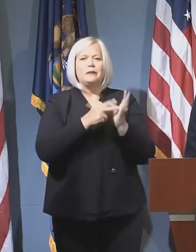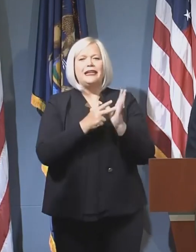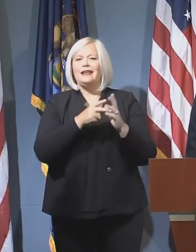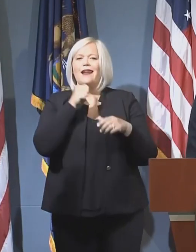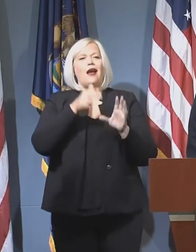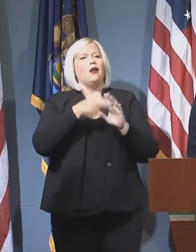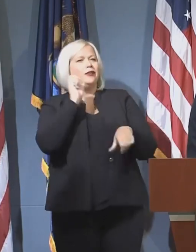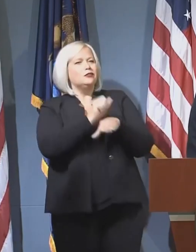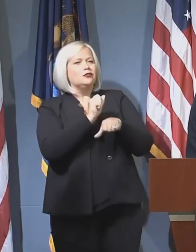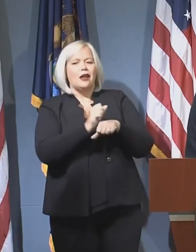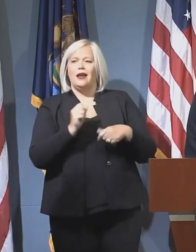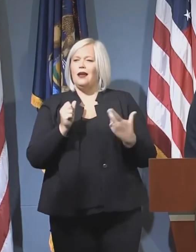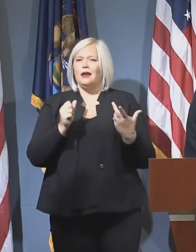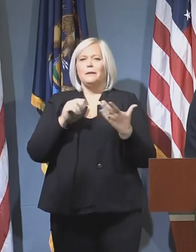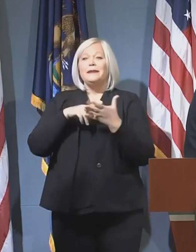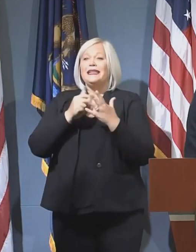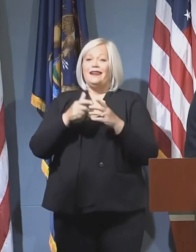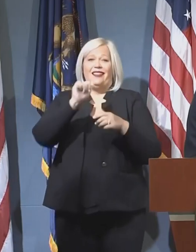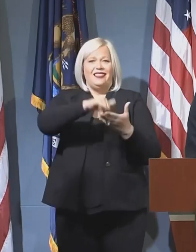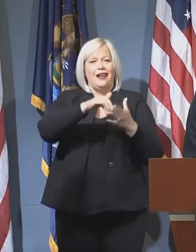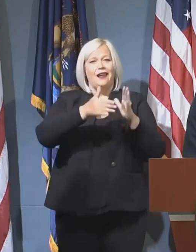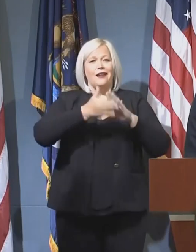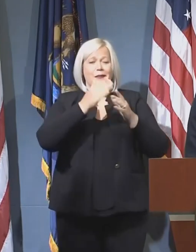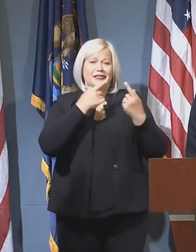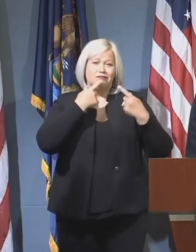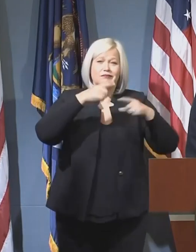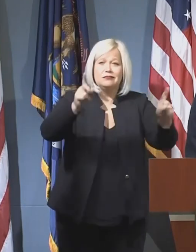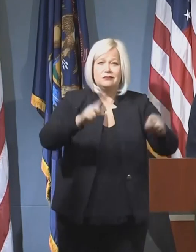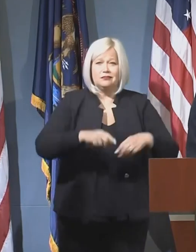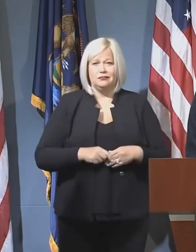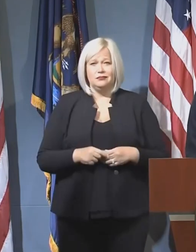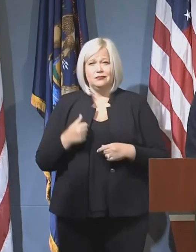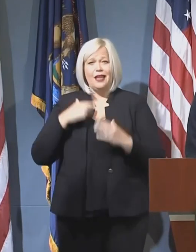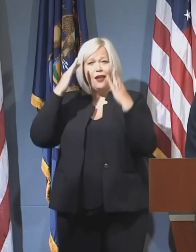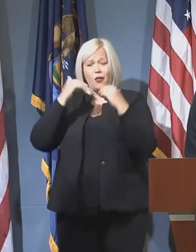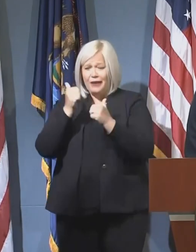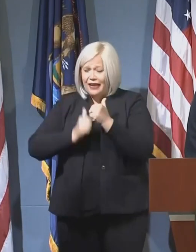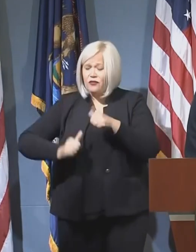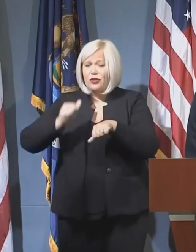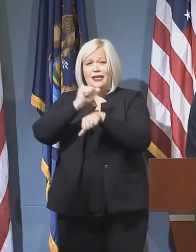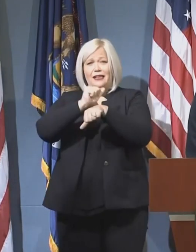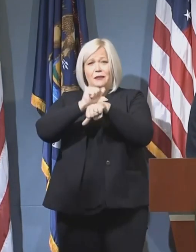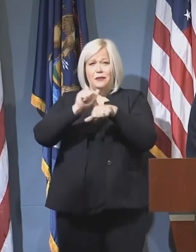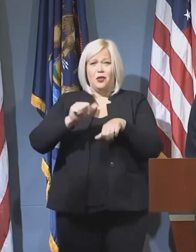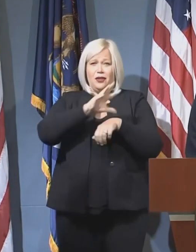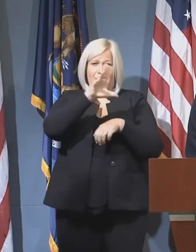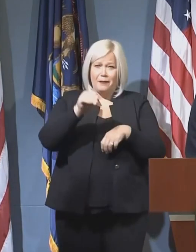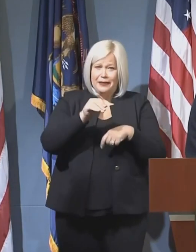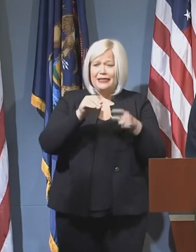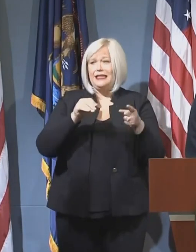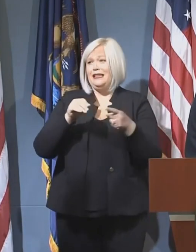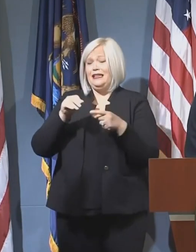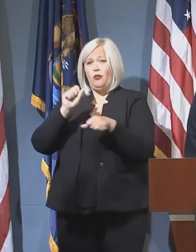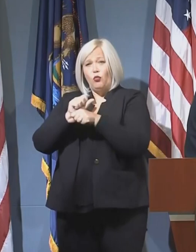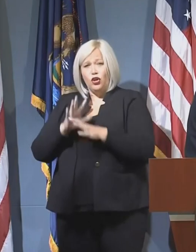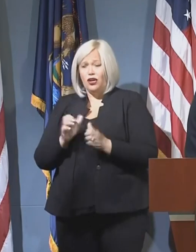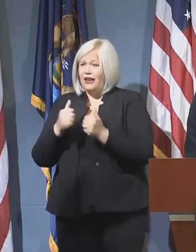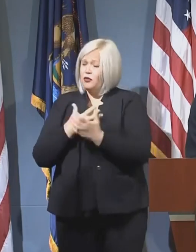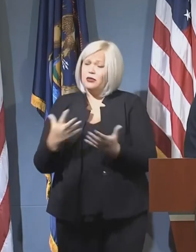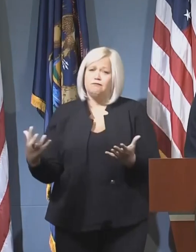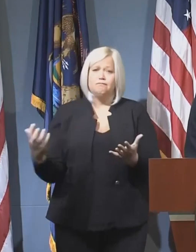turnover rates and higher productivity. I hope that every employer and every frontline worker are going to take advantage of this opportunity.